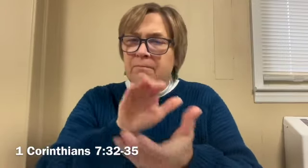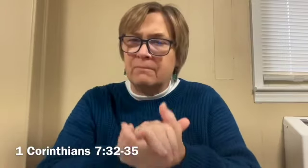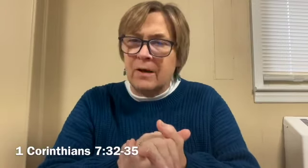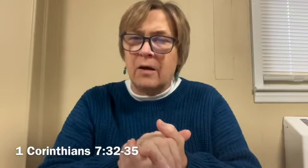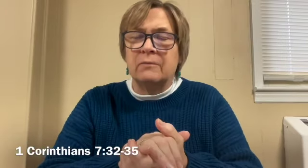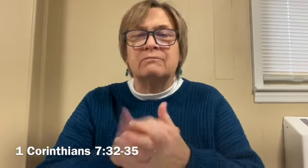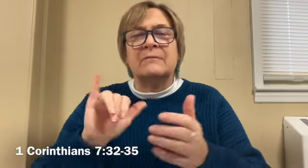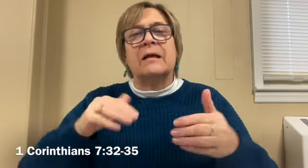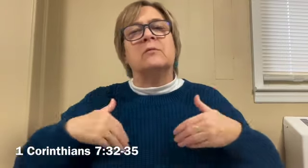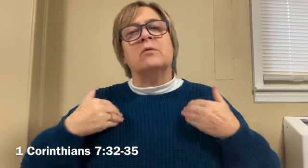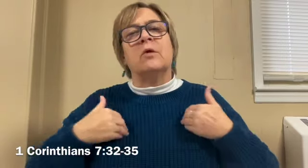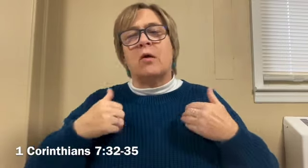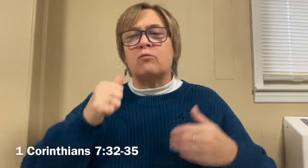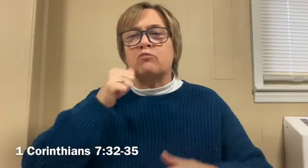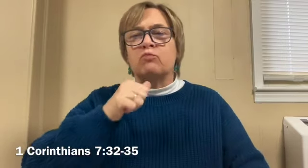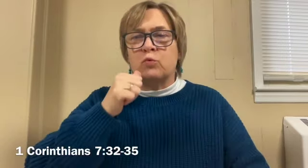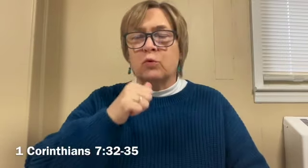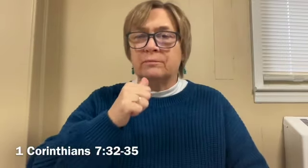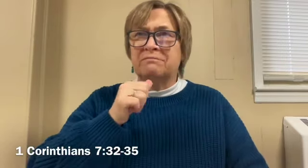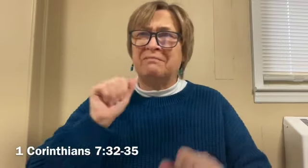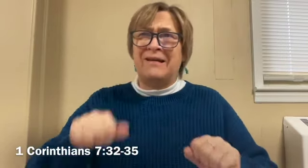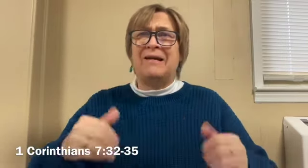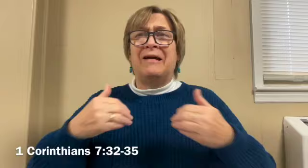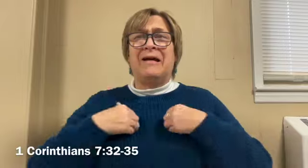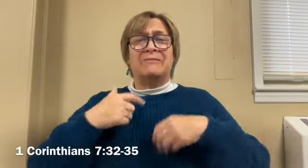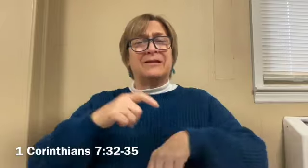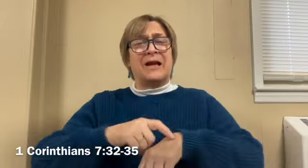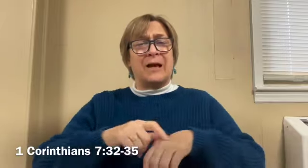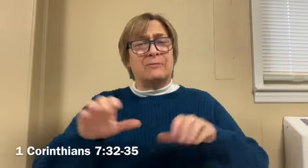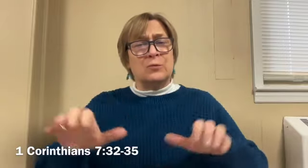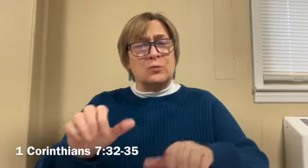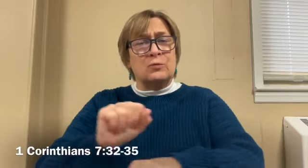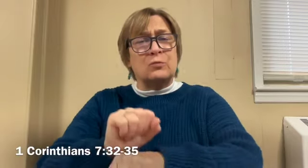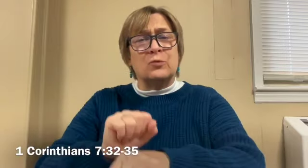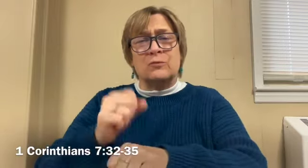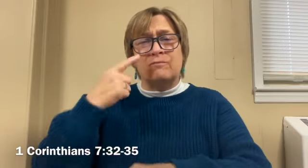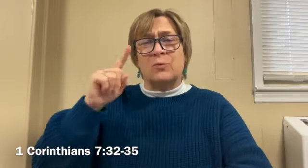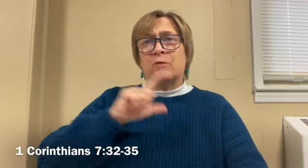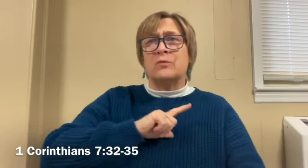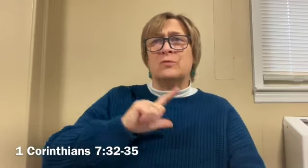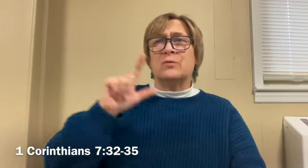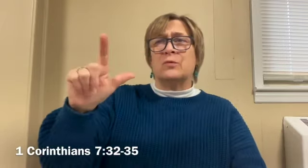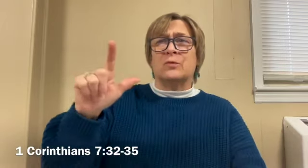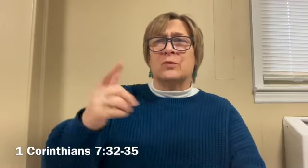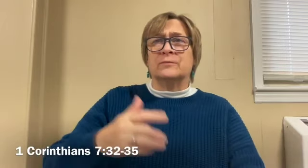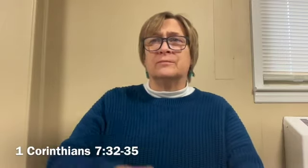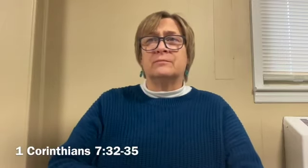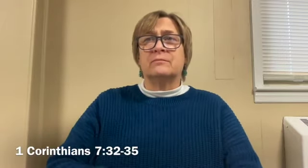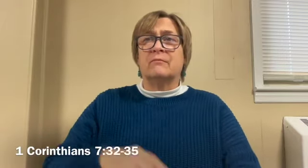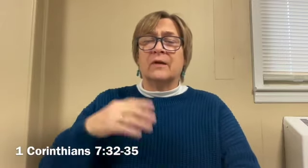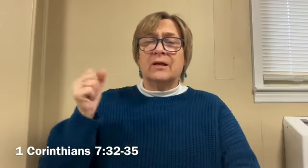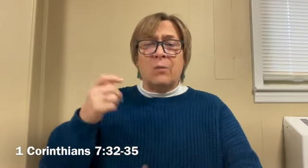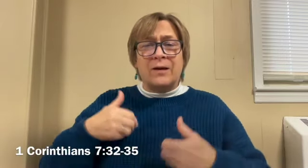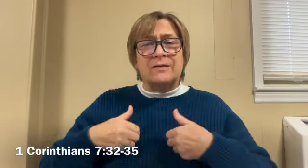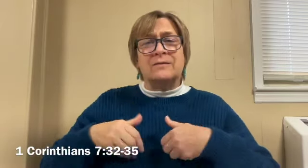anxious about the things of the Lord so that she may be holy in both body and spirit